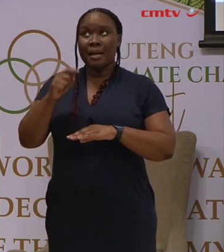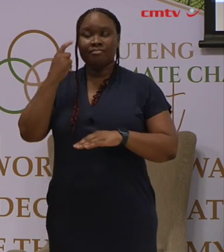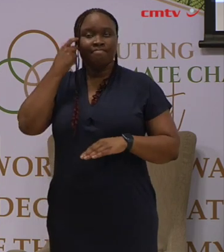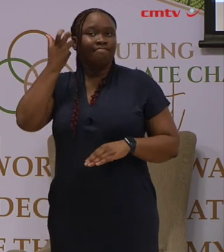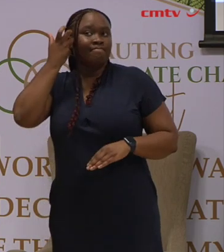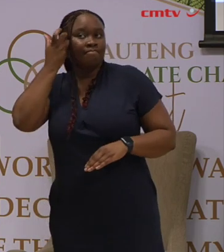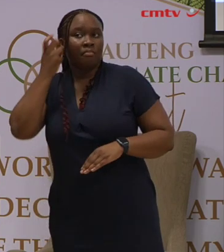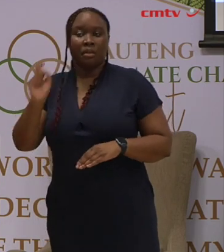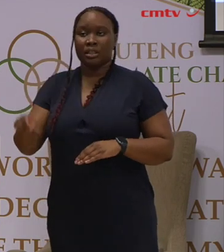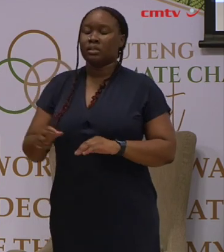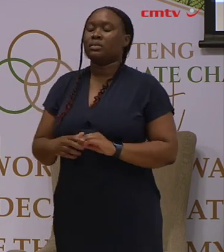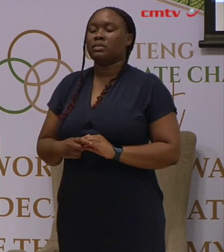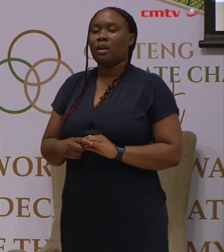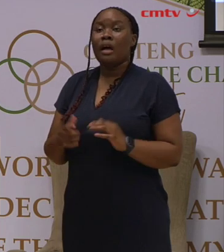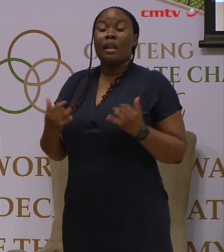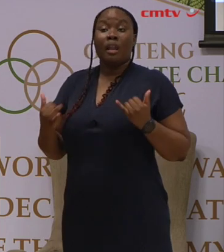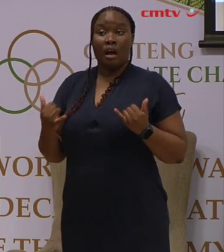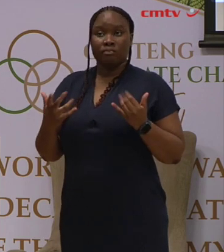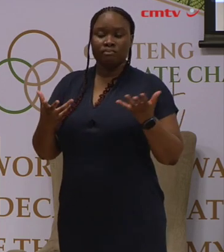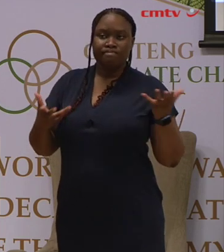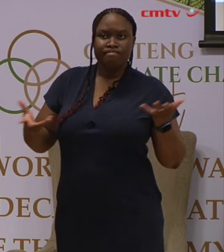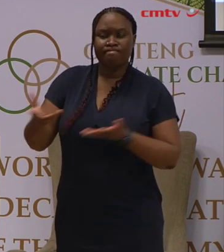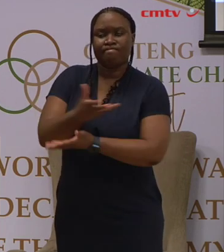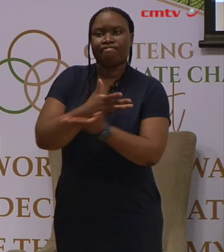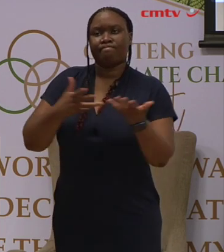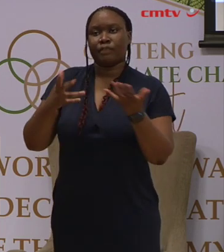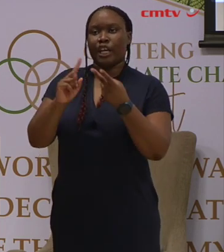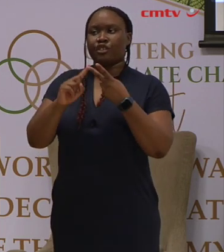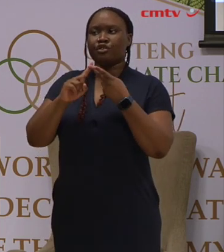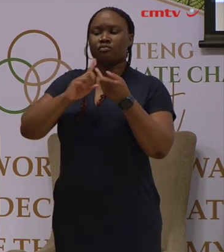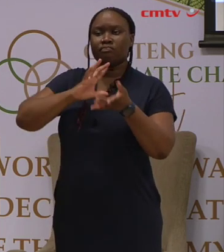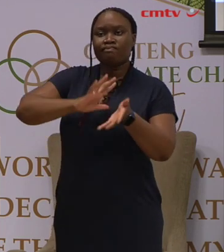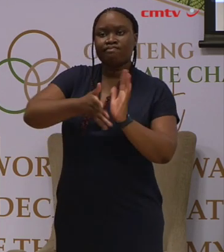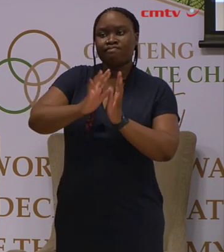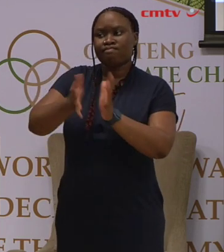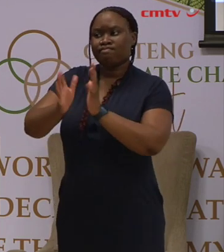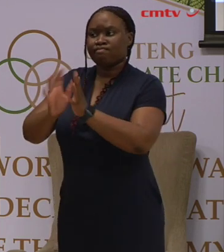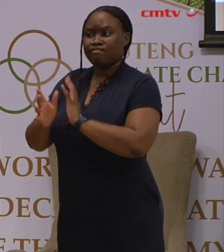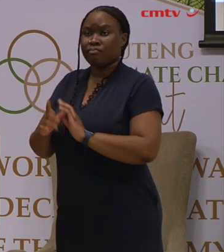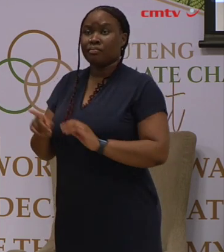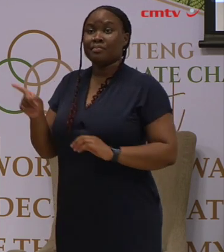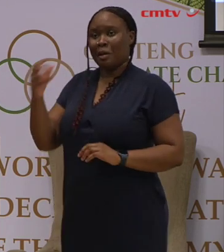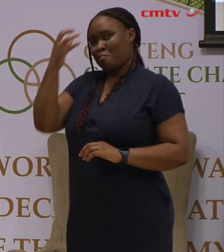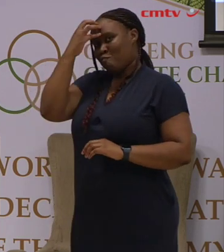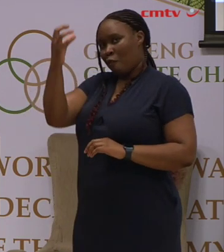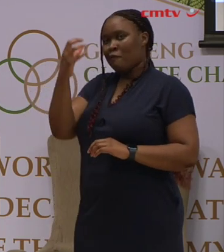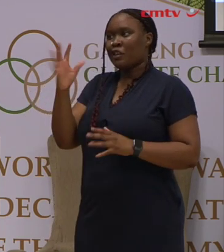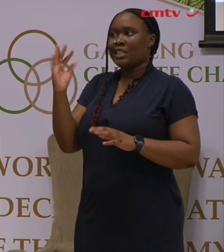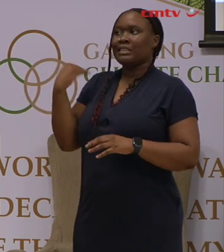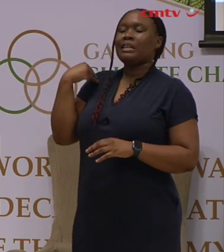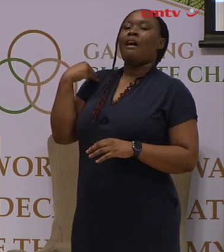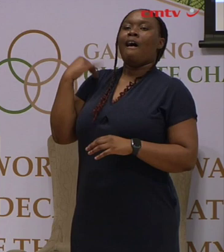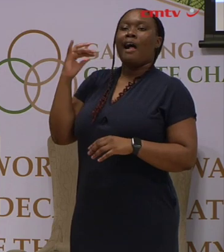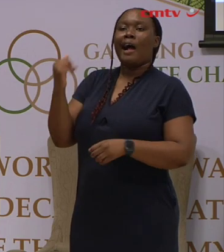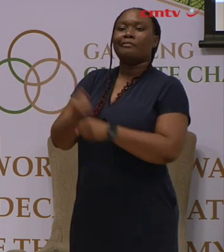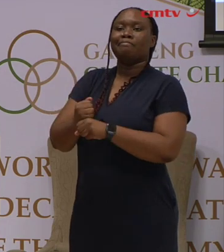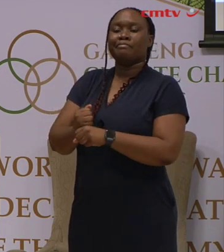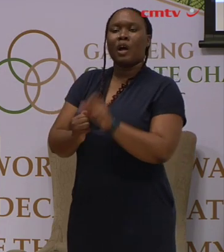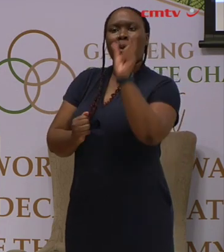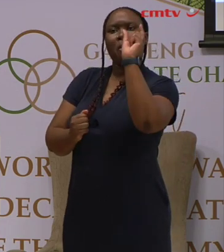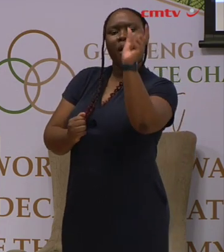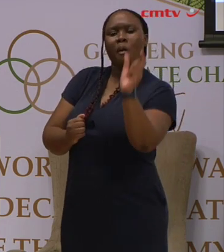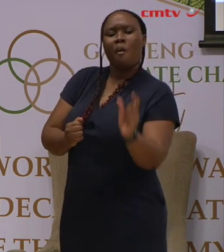And so as we engage and we discuss, Prof also reminds us that the terminology